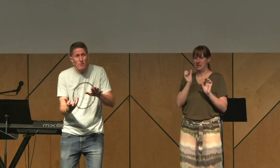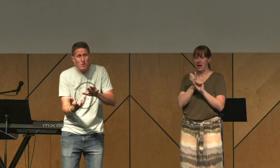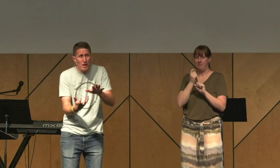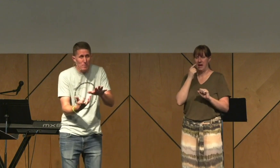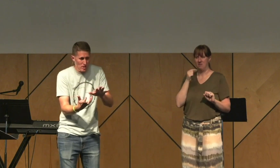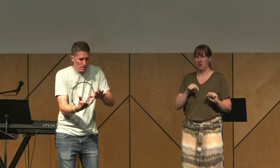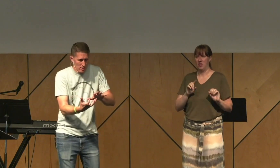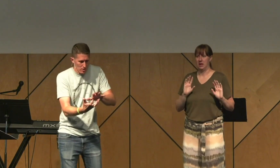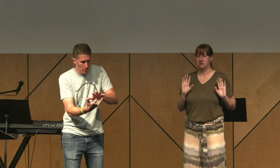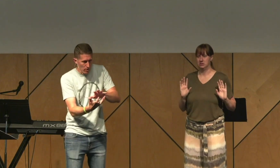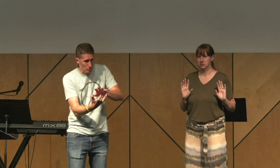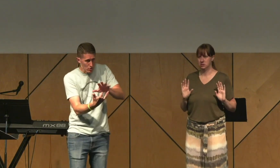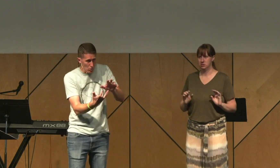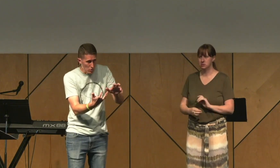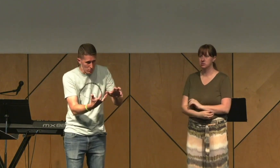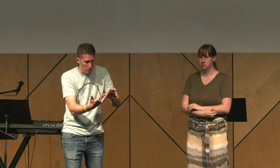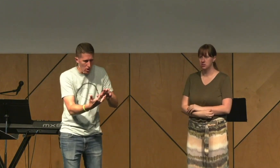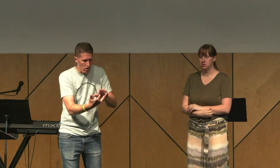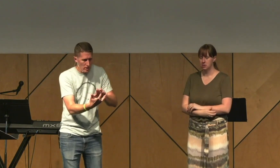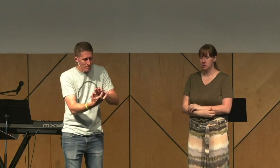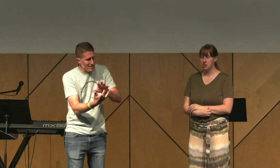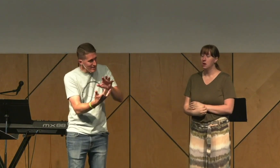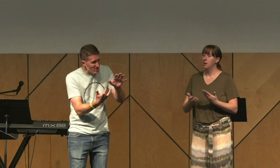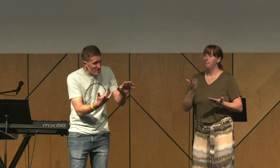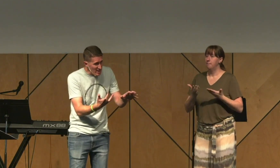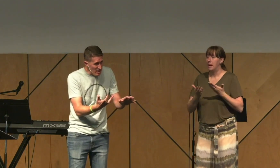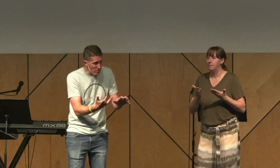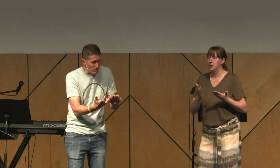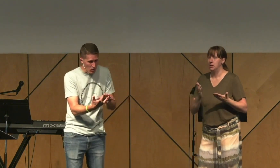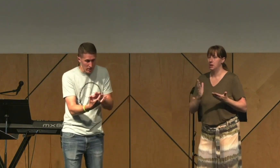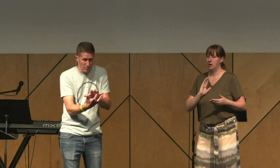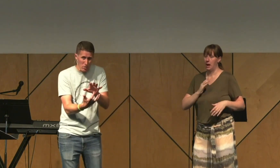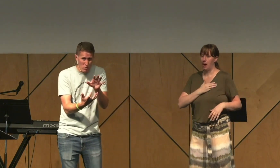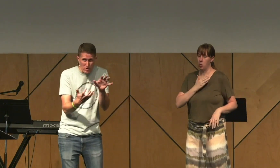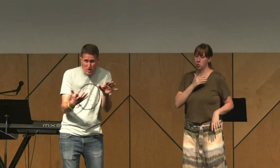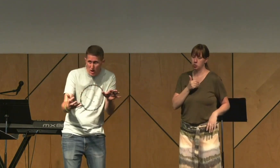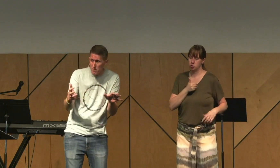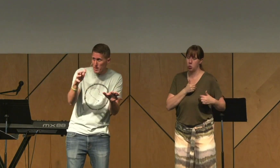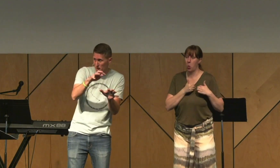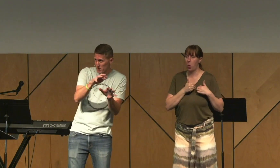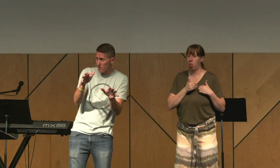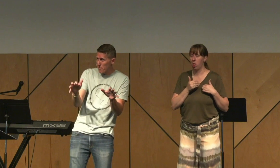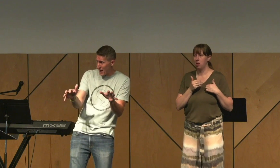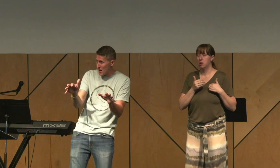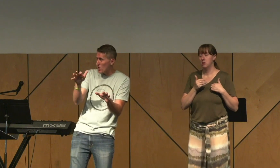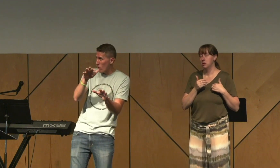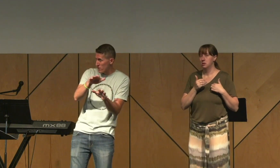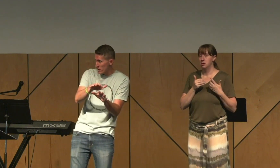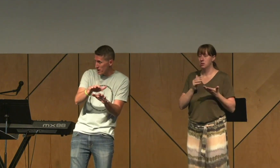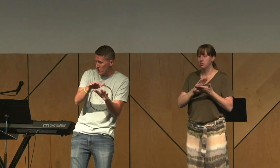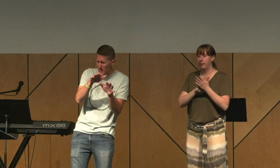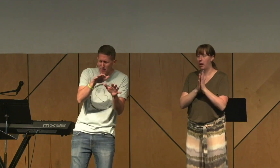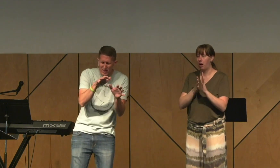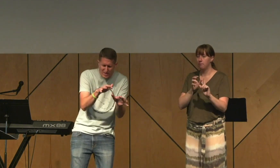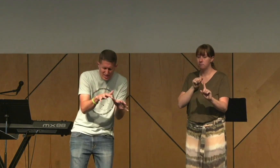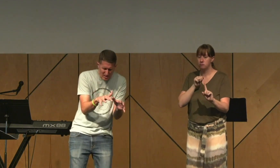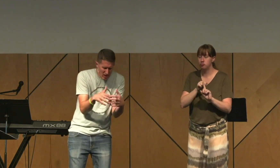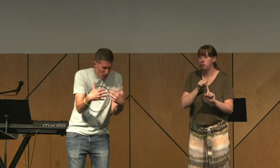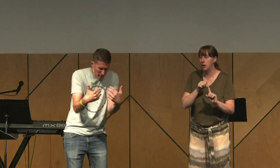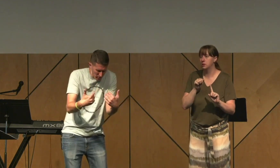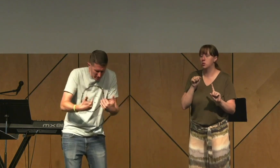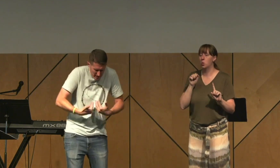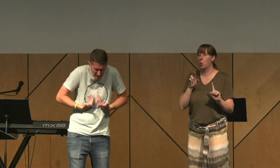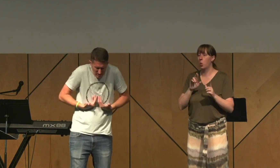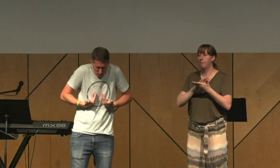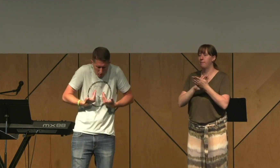And even maybe some of our souls are deceived or they've grown numb because of pain over the years. Even